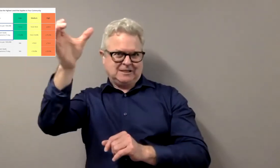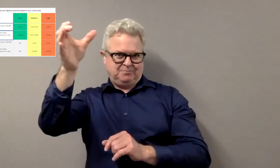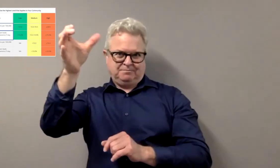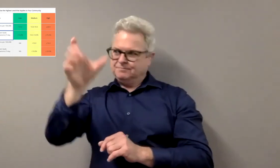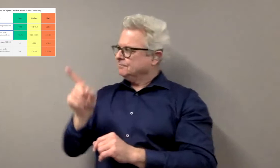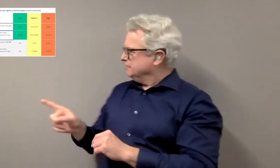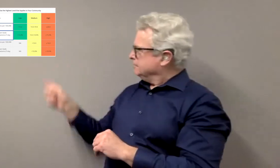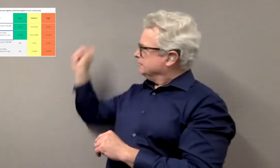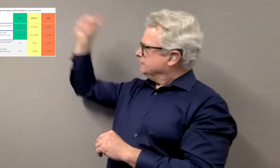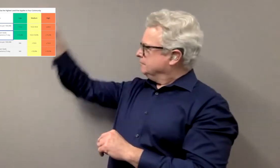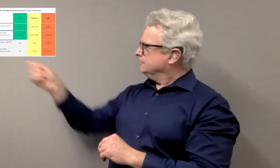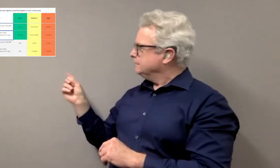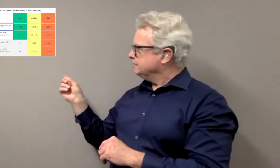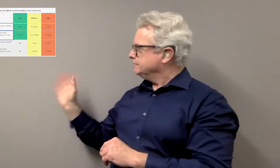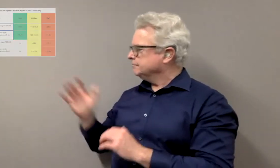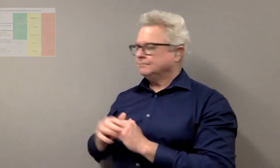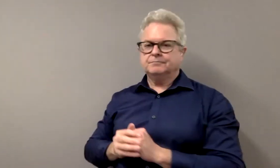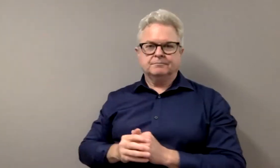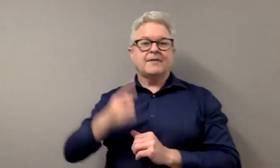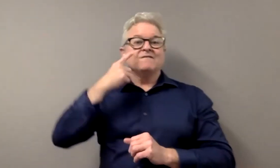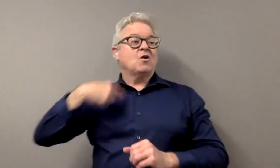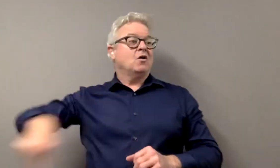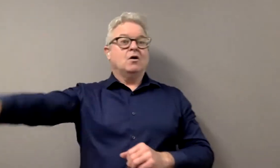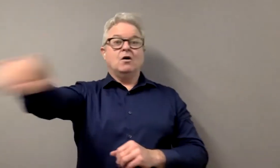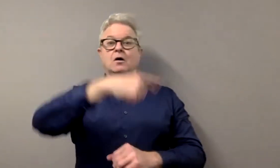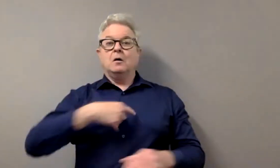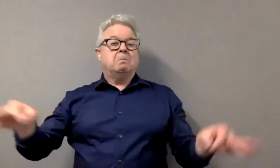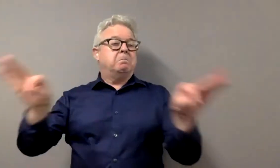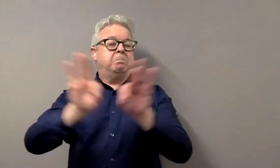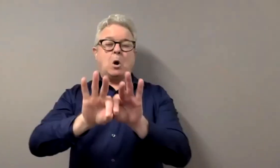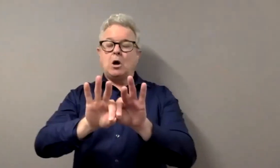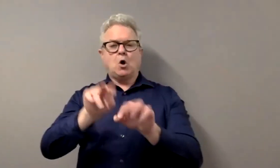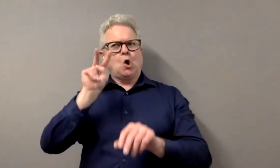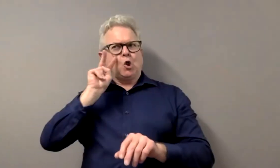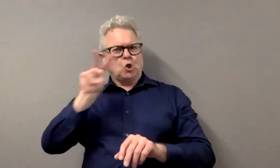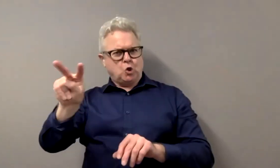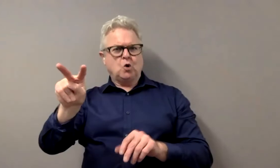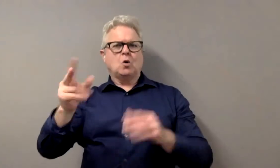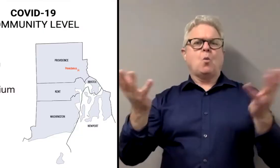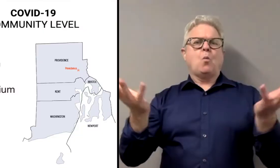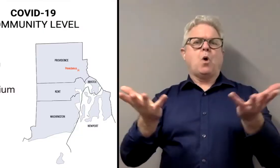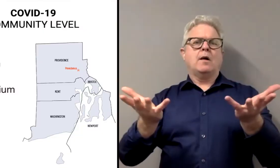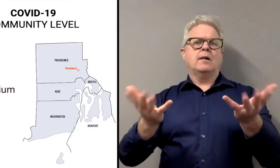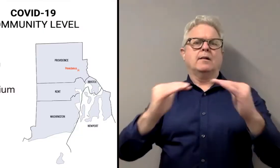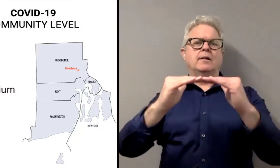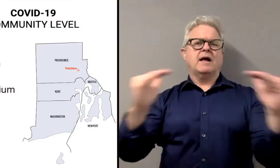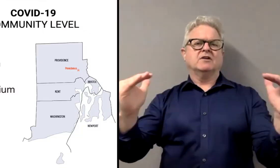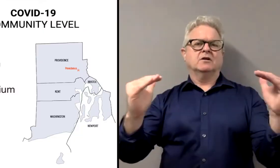That is the concept behind this new measuring system that they are using. What's important for us here in the community is to look